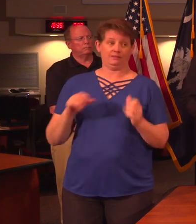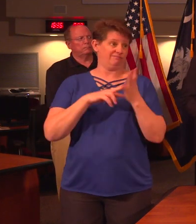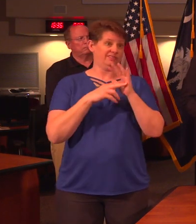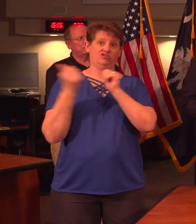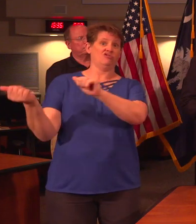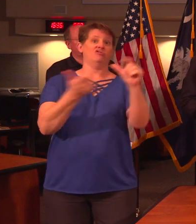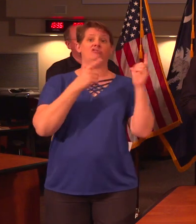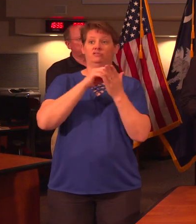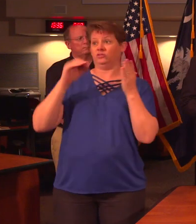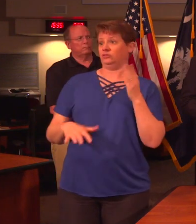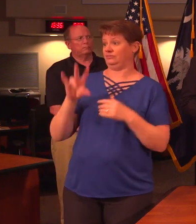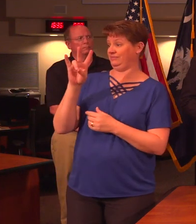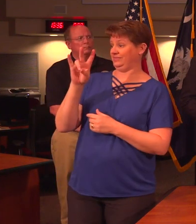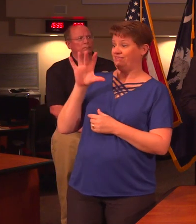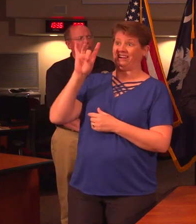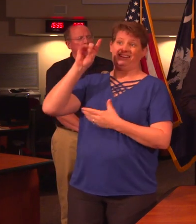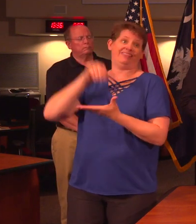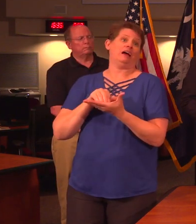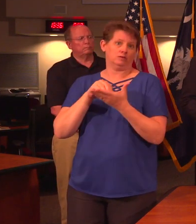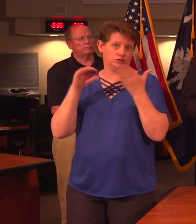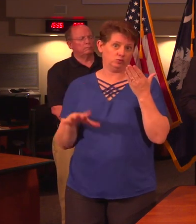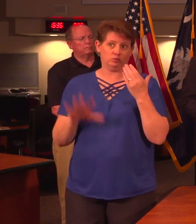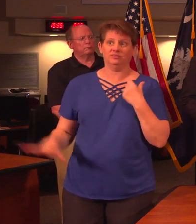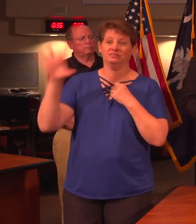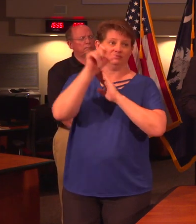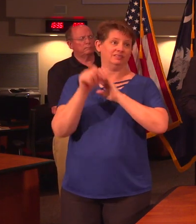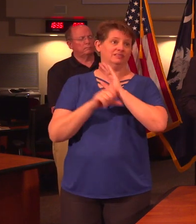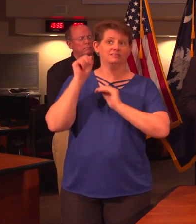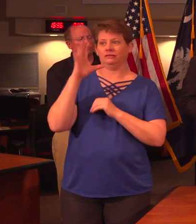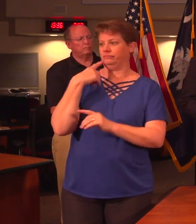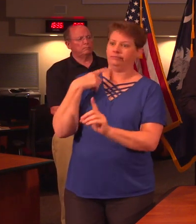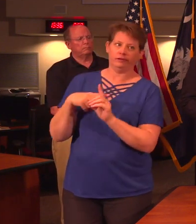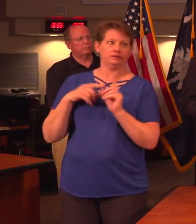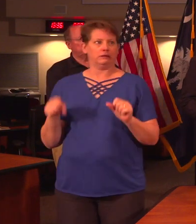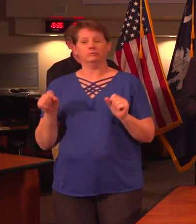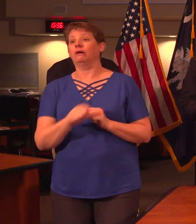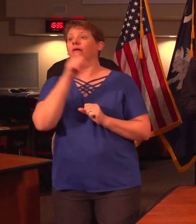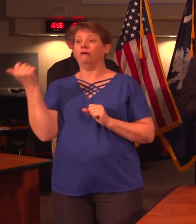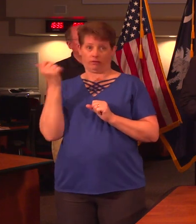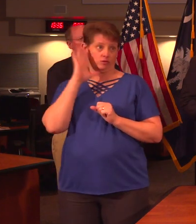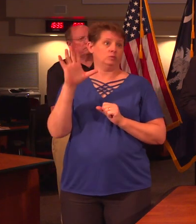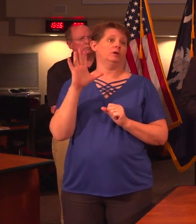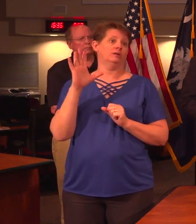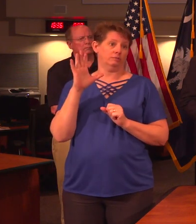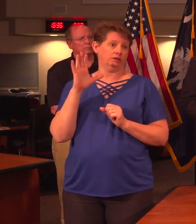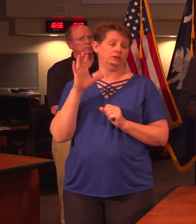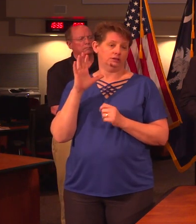our students, 780,000 students in the state, plus possibly others, will be working